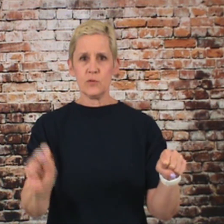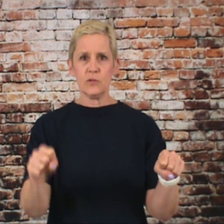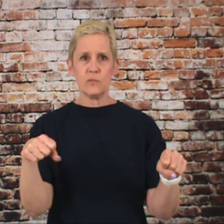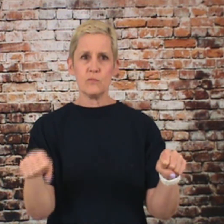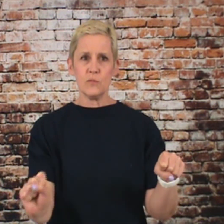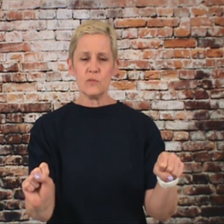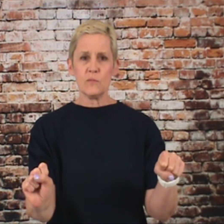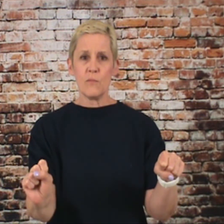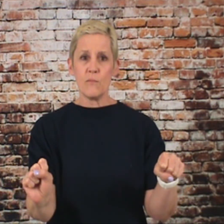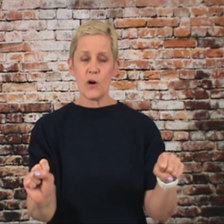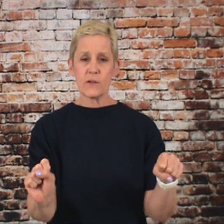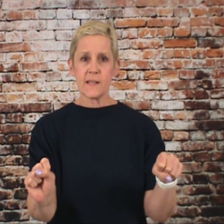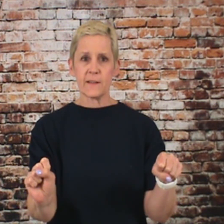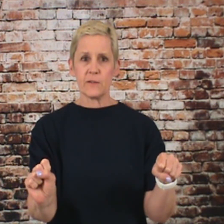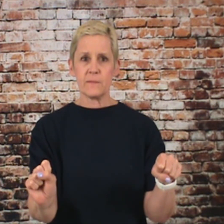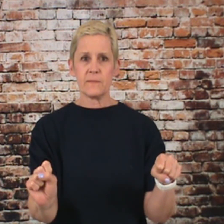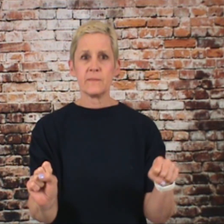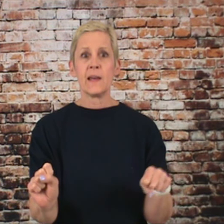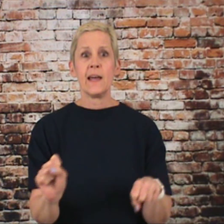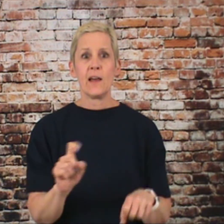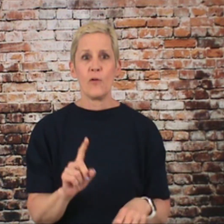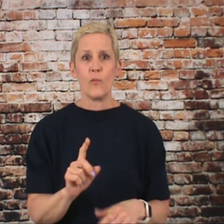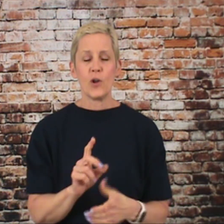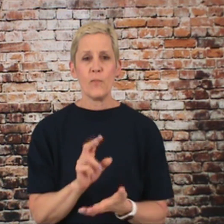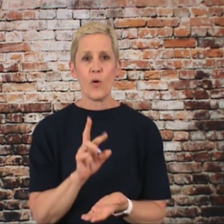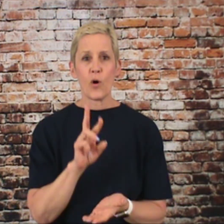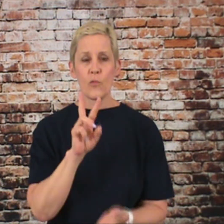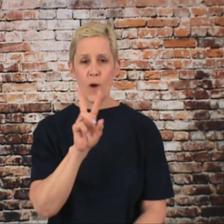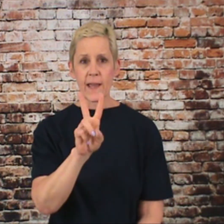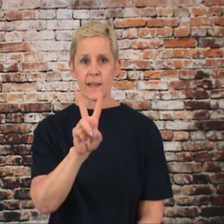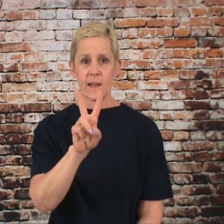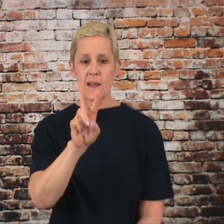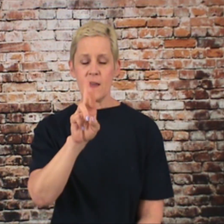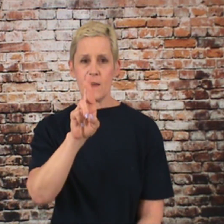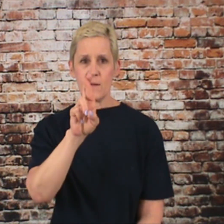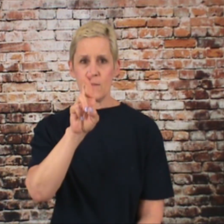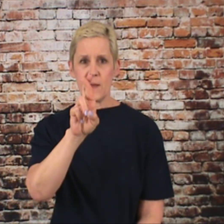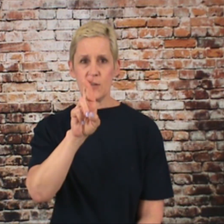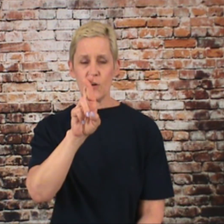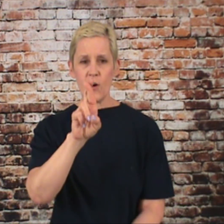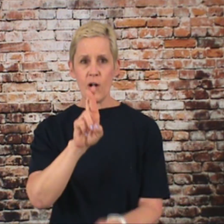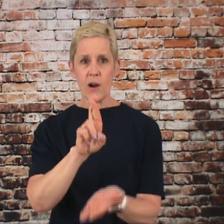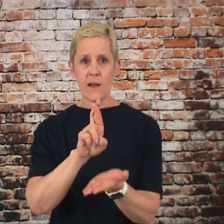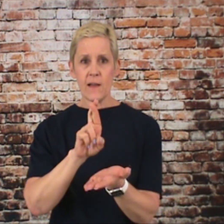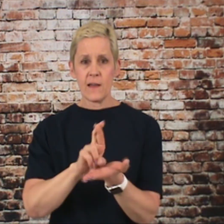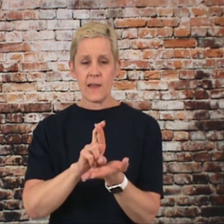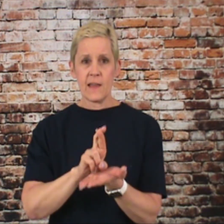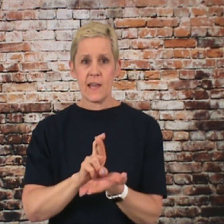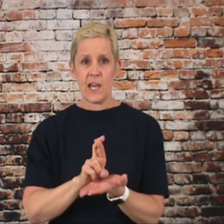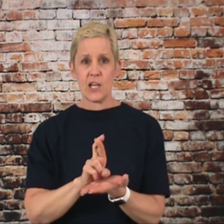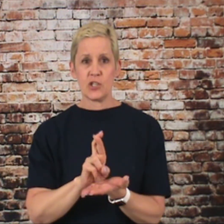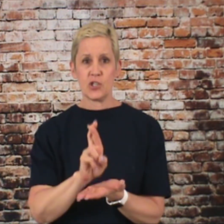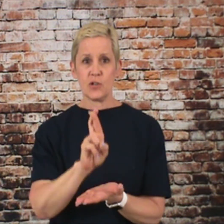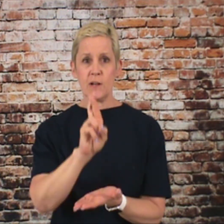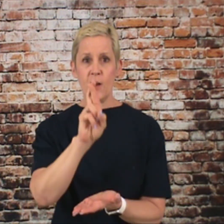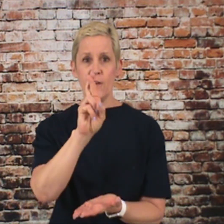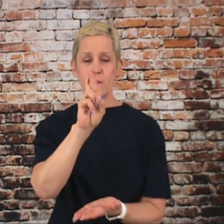motorcycle. One more. Rock it. Make your R. And shoot it off.